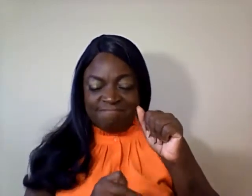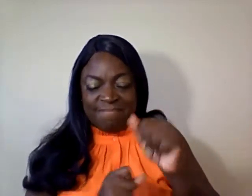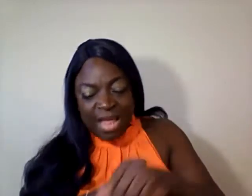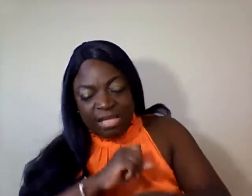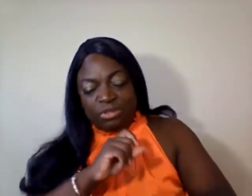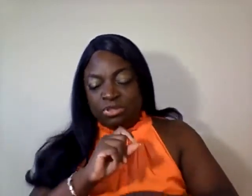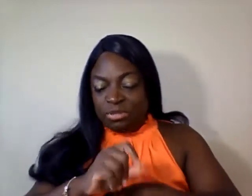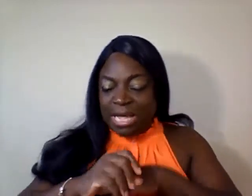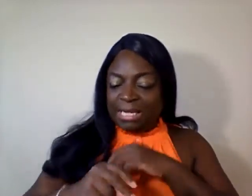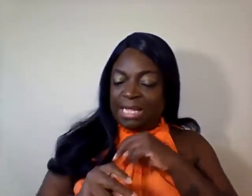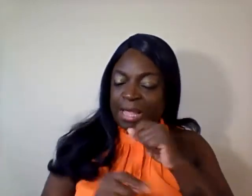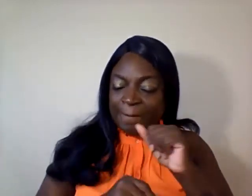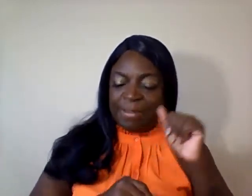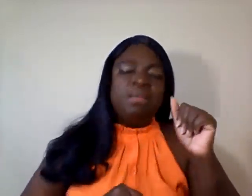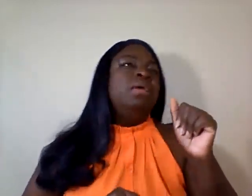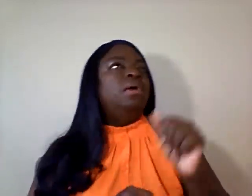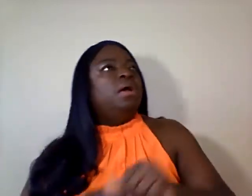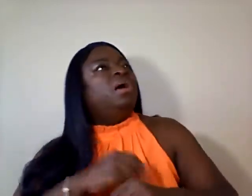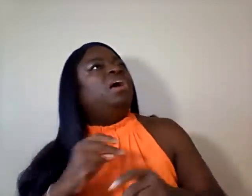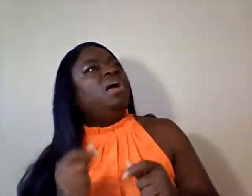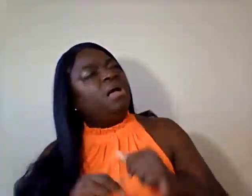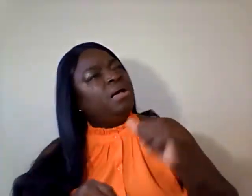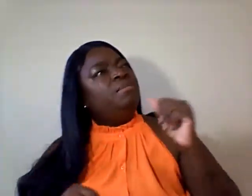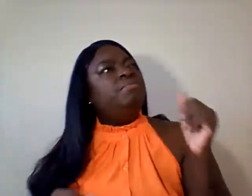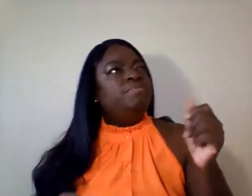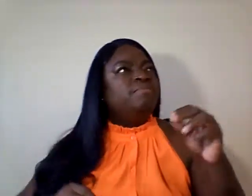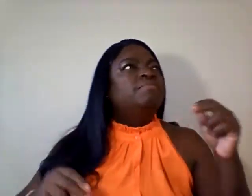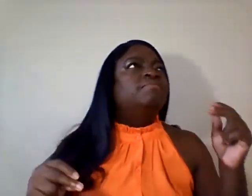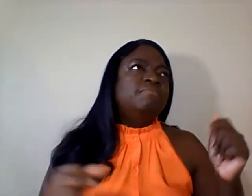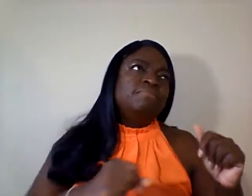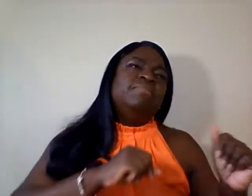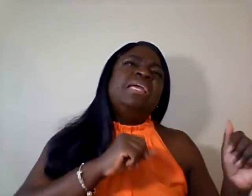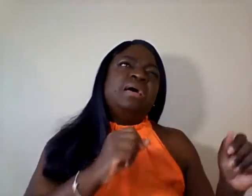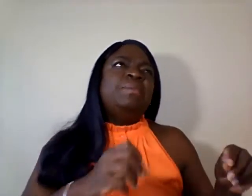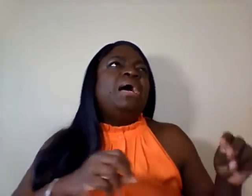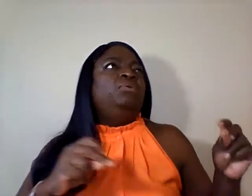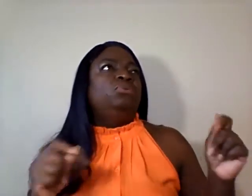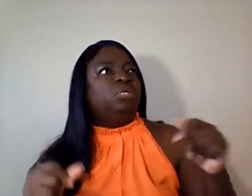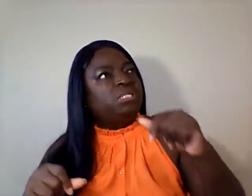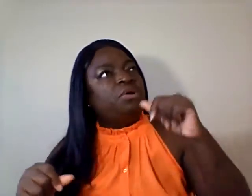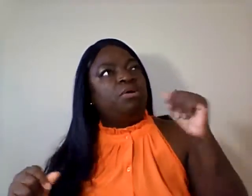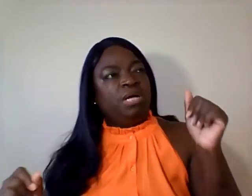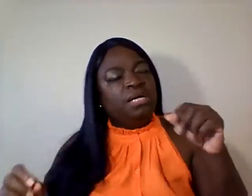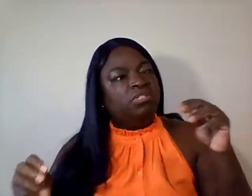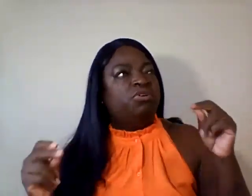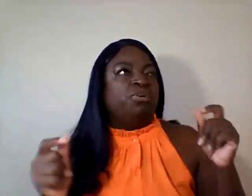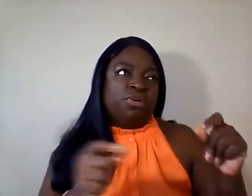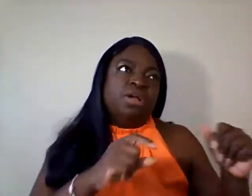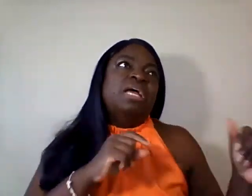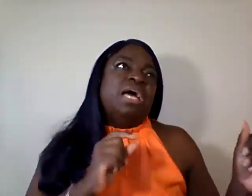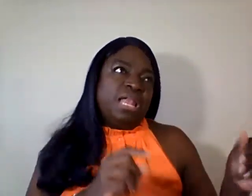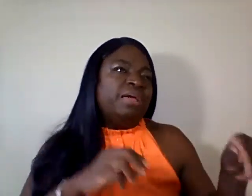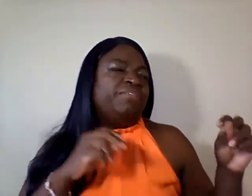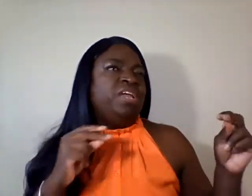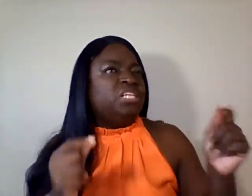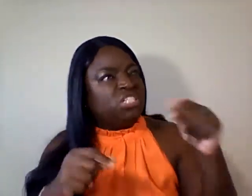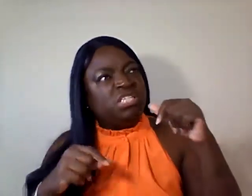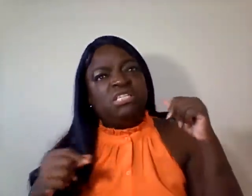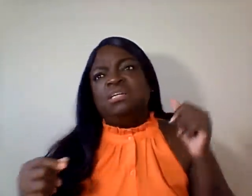Do you like camping? Um, yeah. I'm an outdoors girl. Country girl. I like fishing and